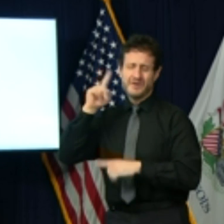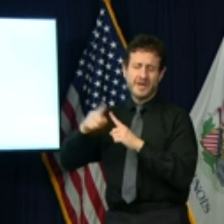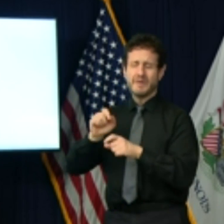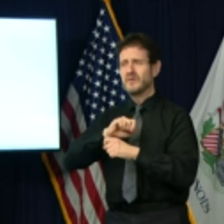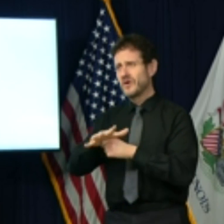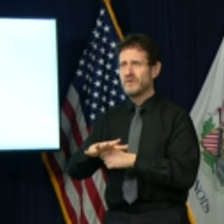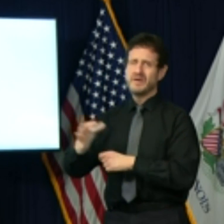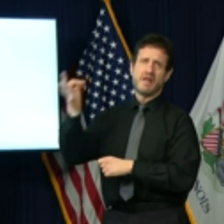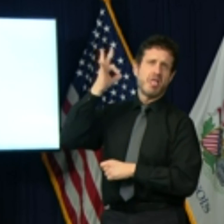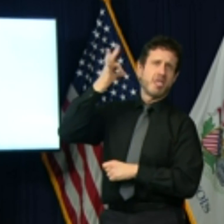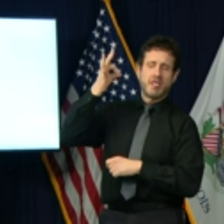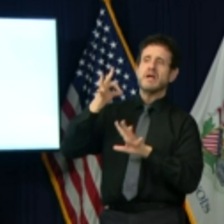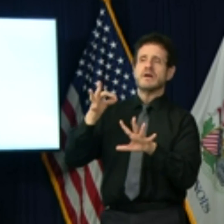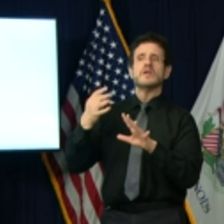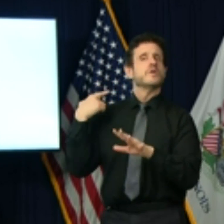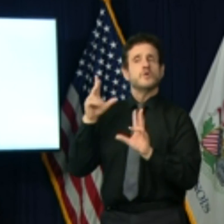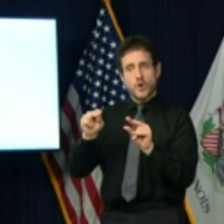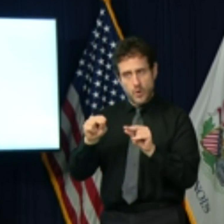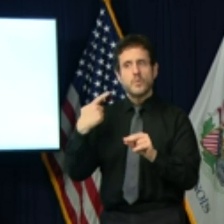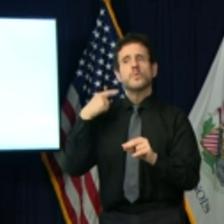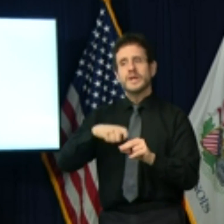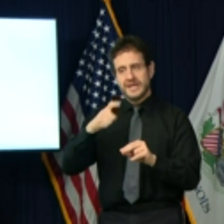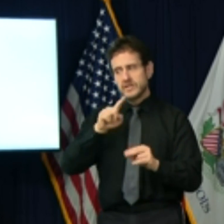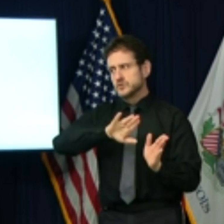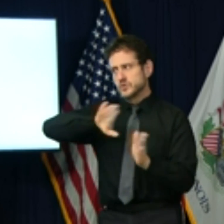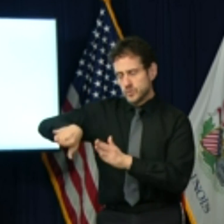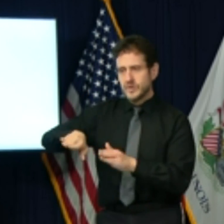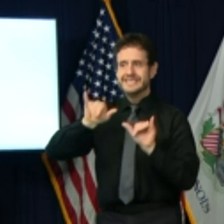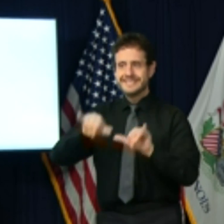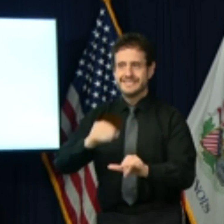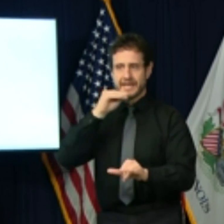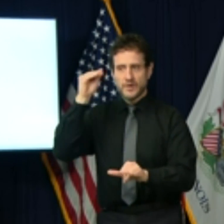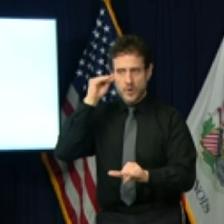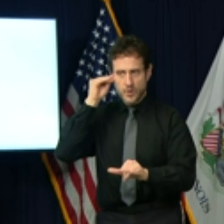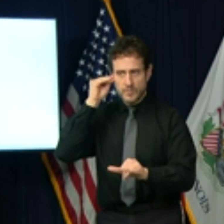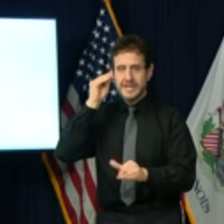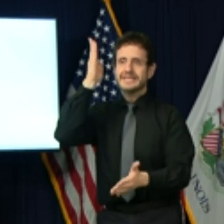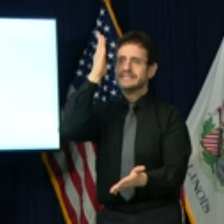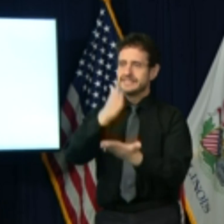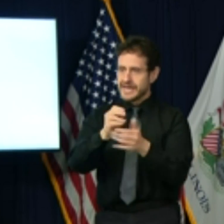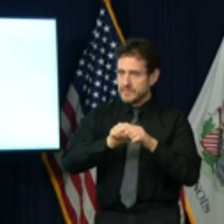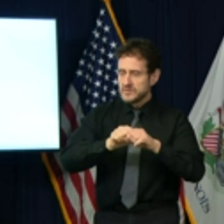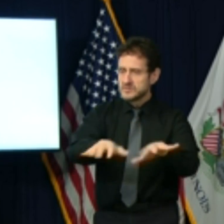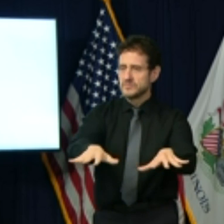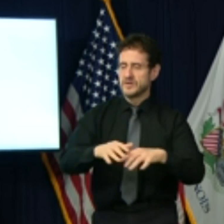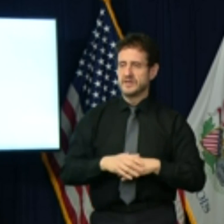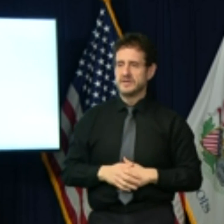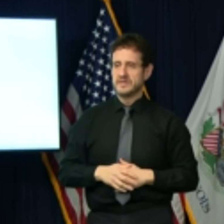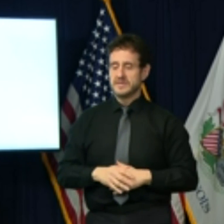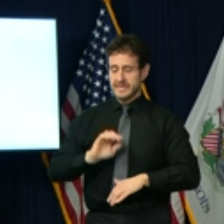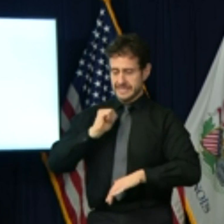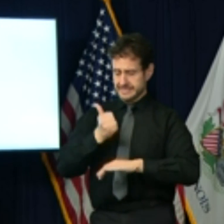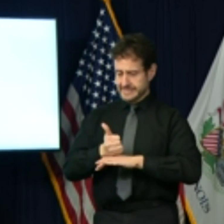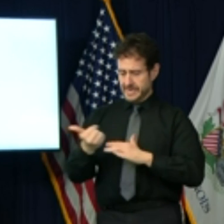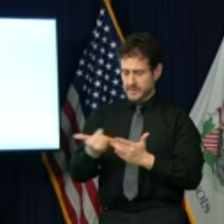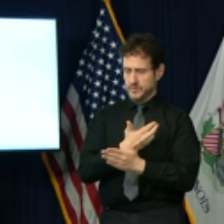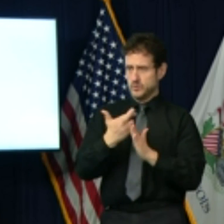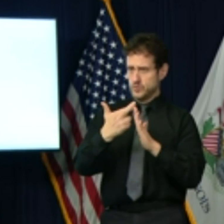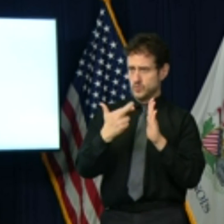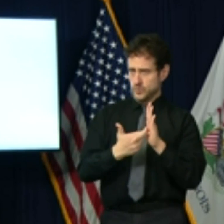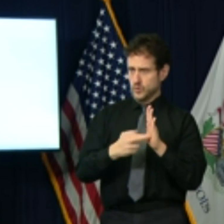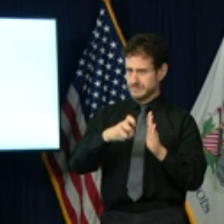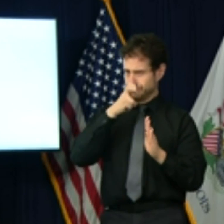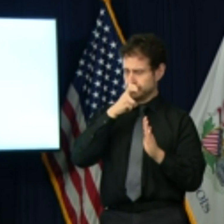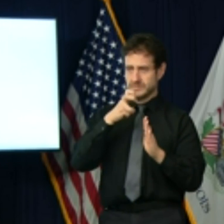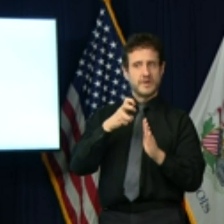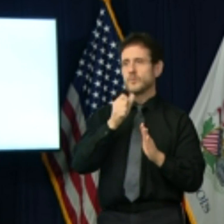can and break the cycle of transmission. Implementing additional mitigations was not an easy decision and was not entered